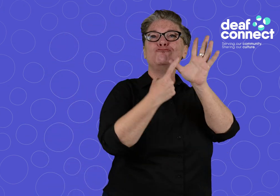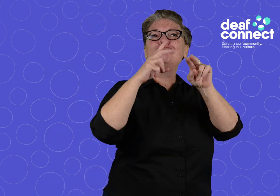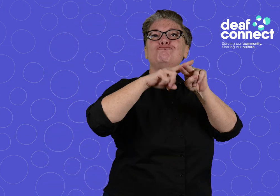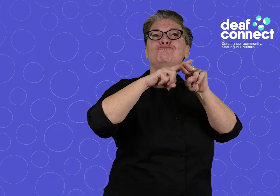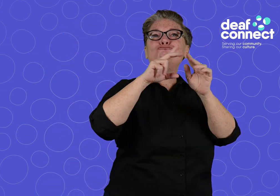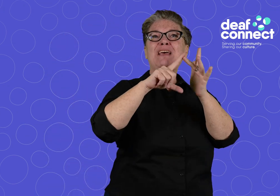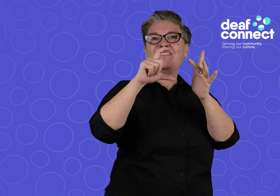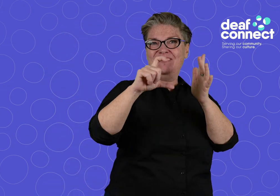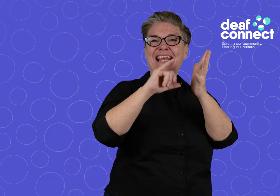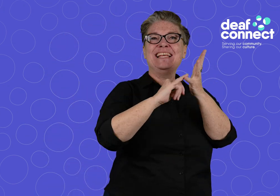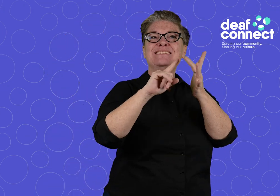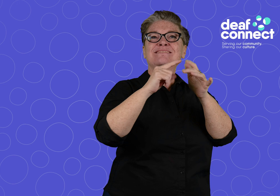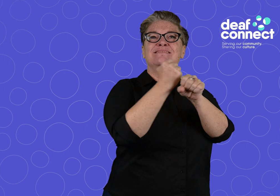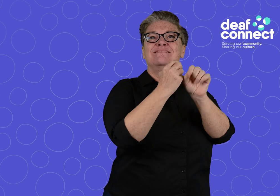hashtag traffic signs.